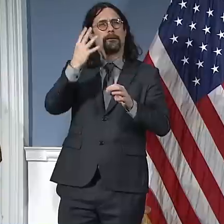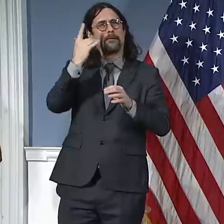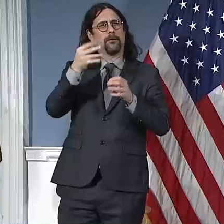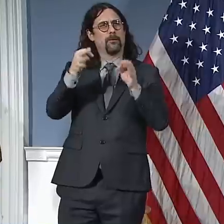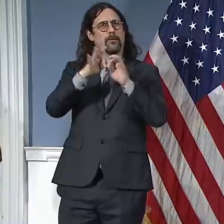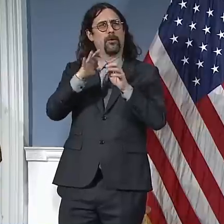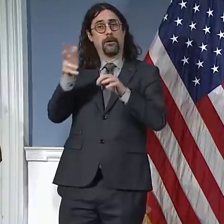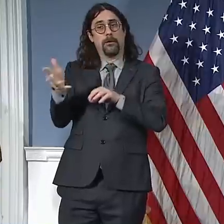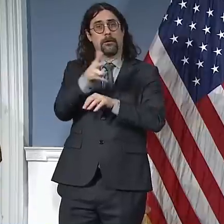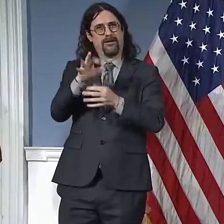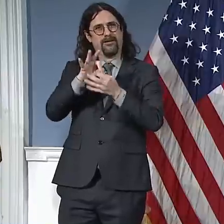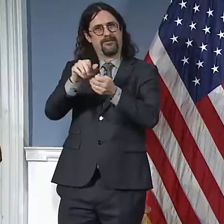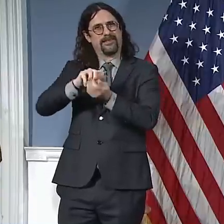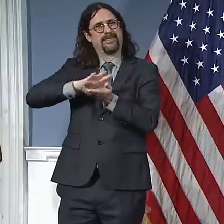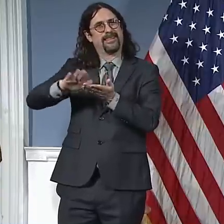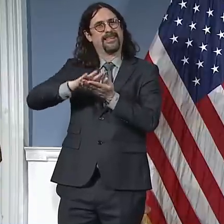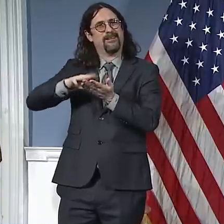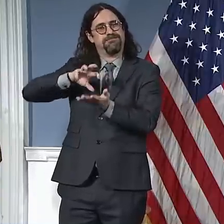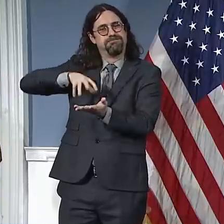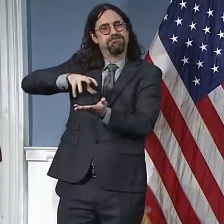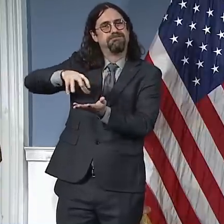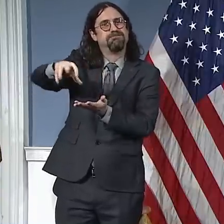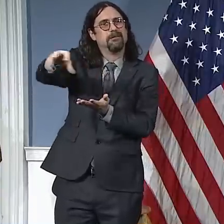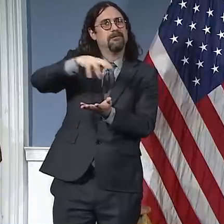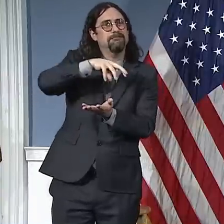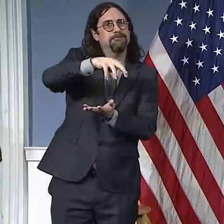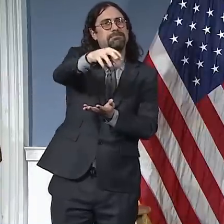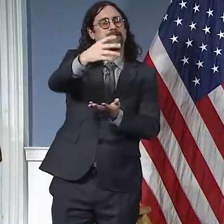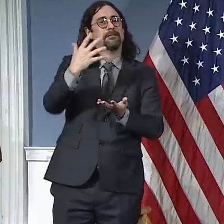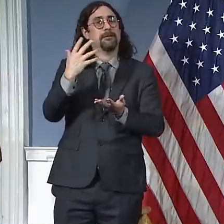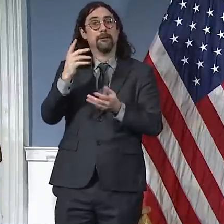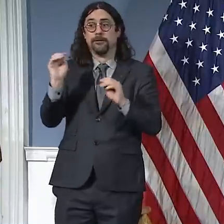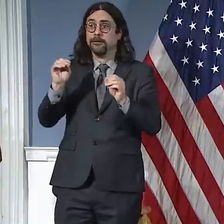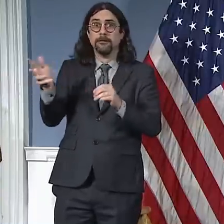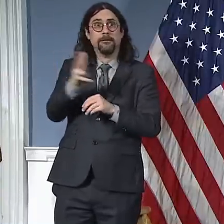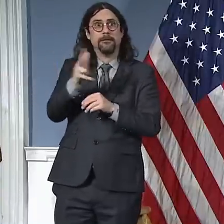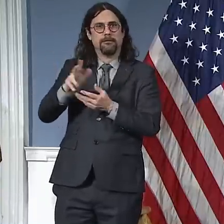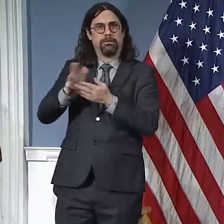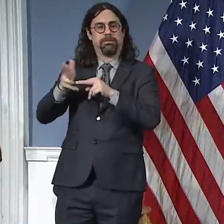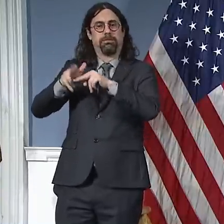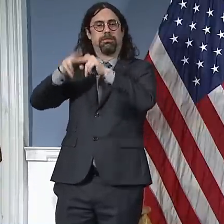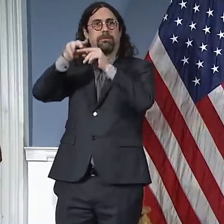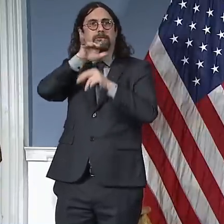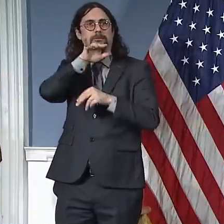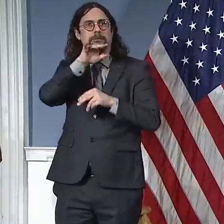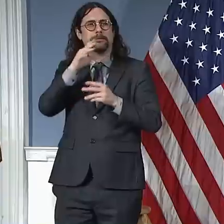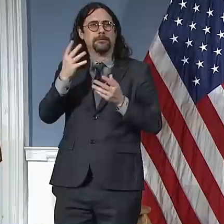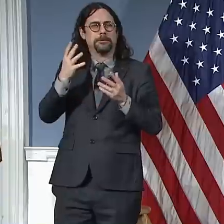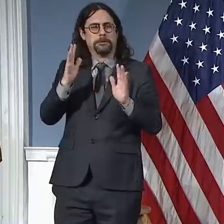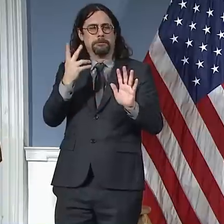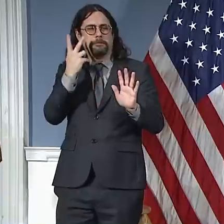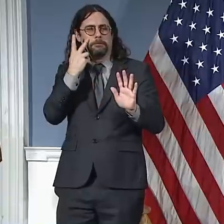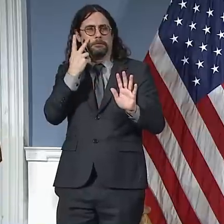city. So that's some good news that alternate side is suspended through Tuesday, March 31st.